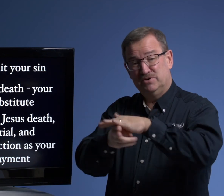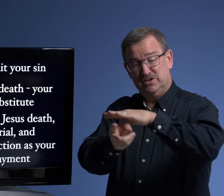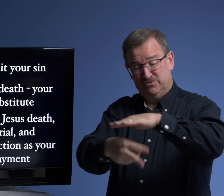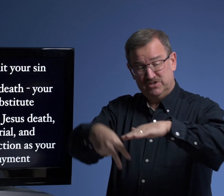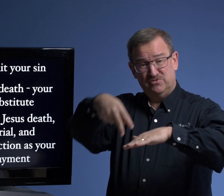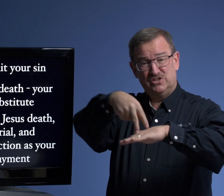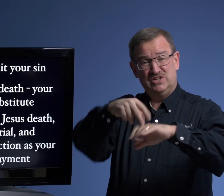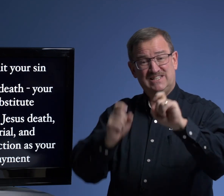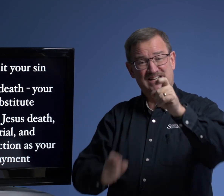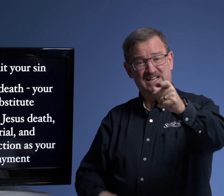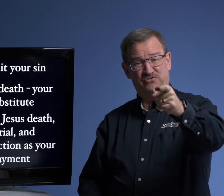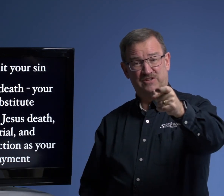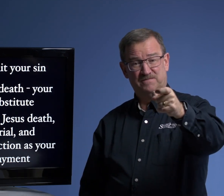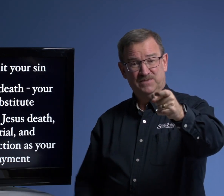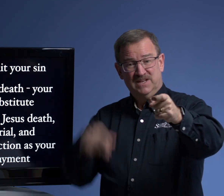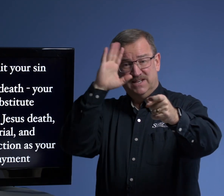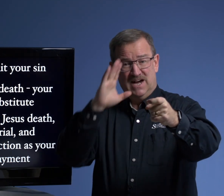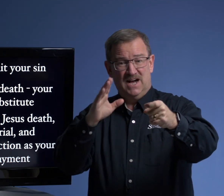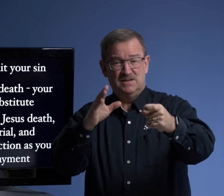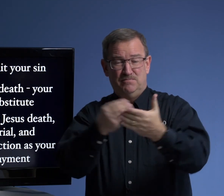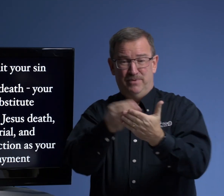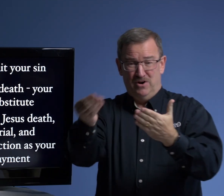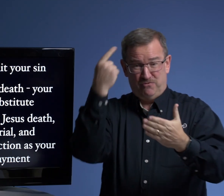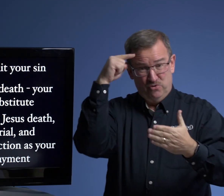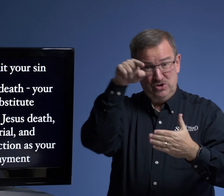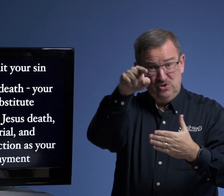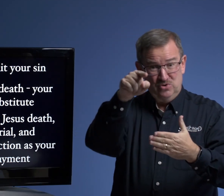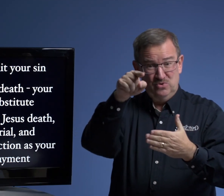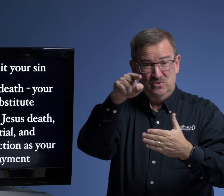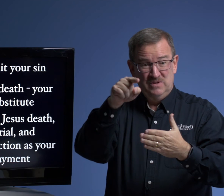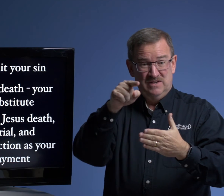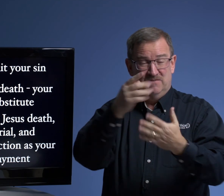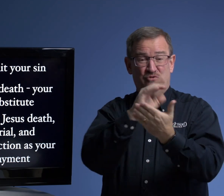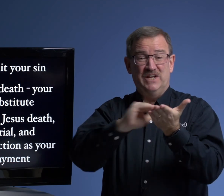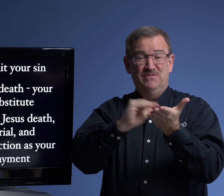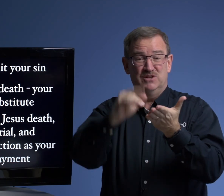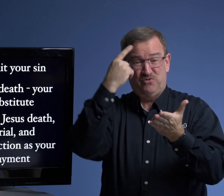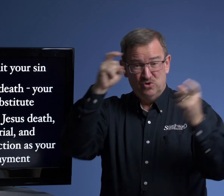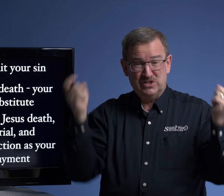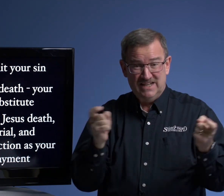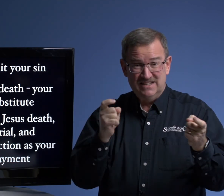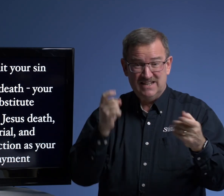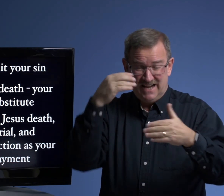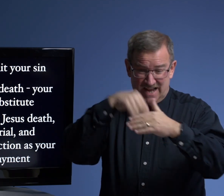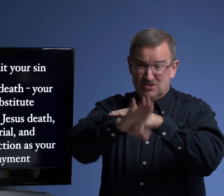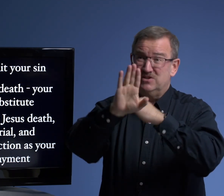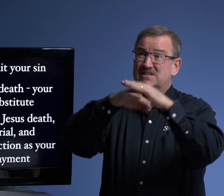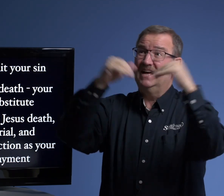burial, and resurrection is a gift. God bought for you forgiveness for sins and entrance into